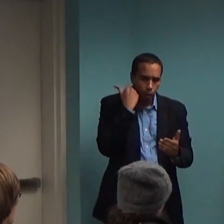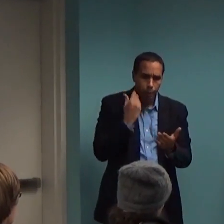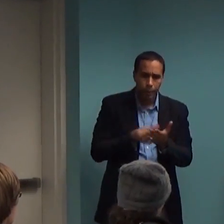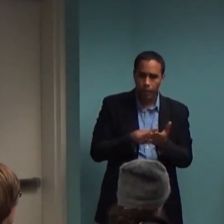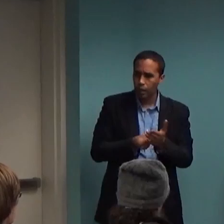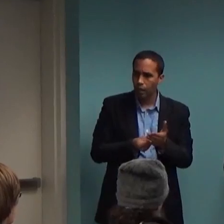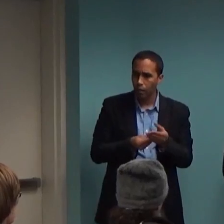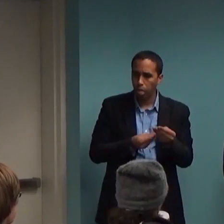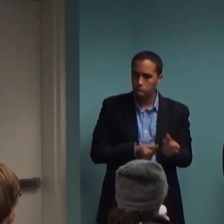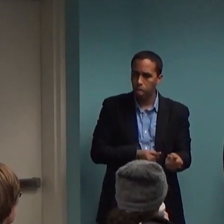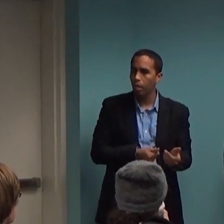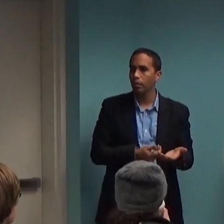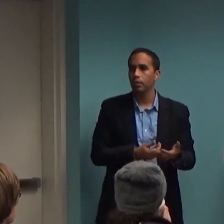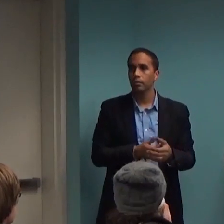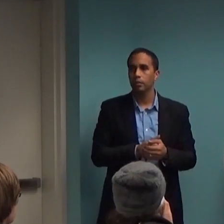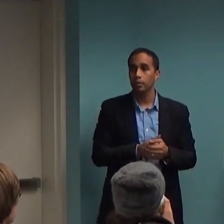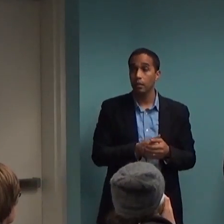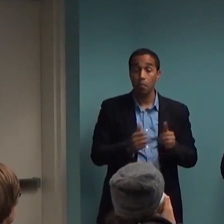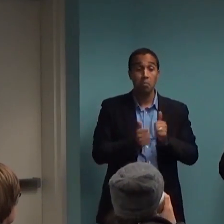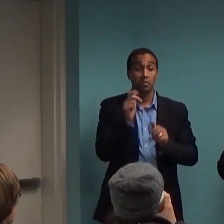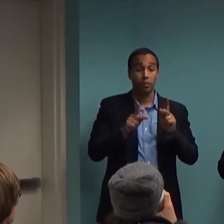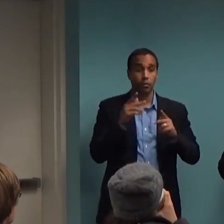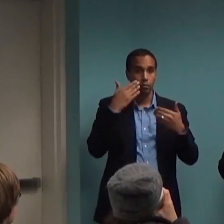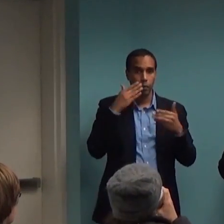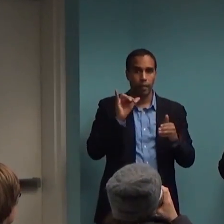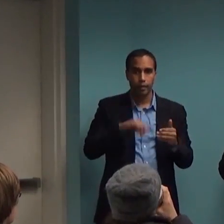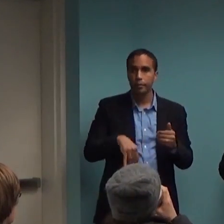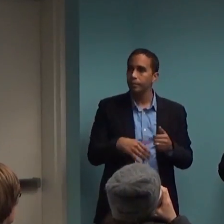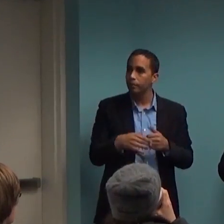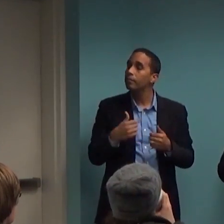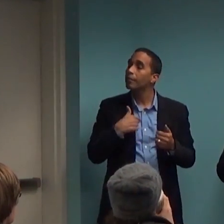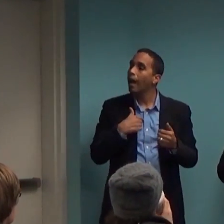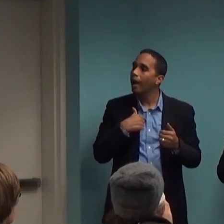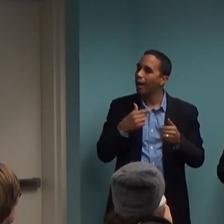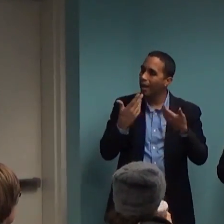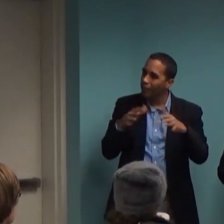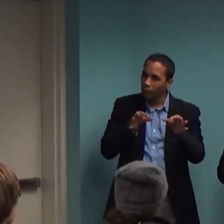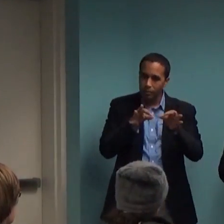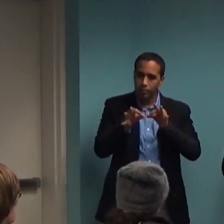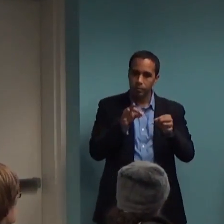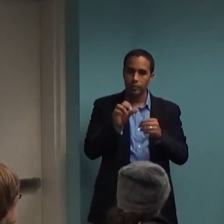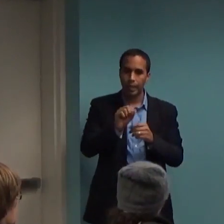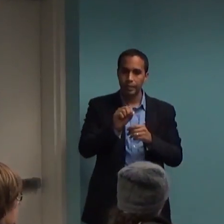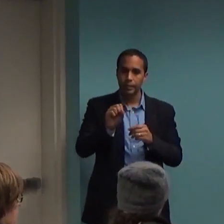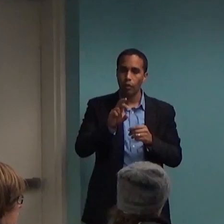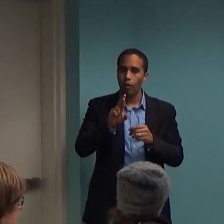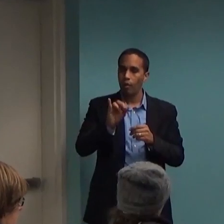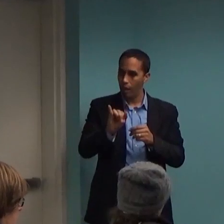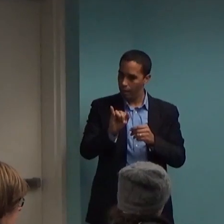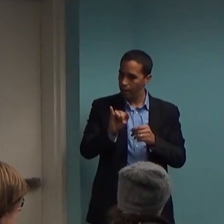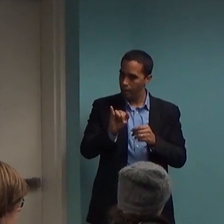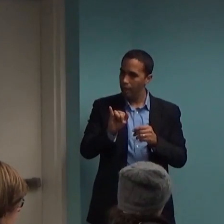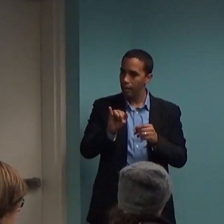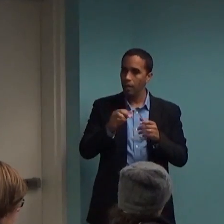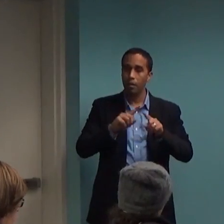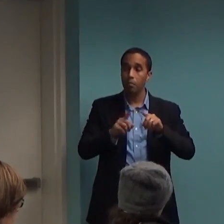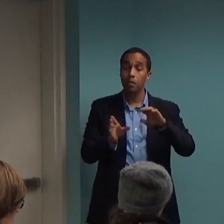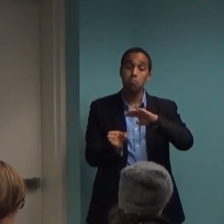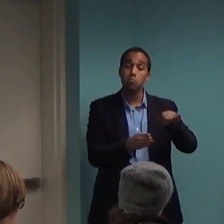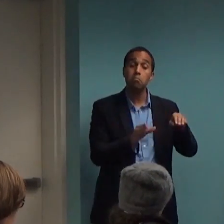mentioned by way of example SSRIs as one class of medications that people are commonly prescribed. There's another class of medications that are being increasingly